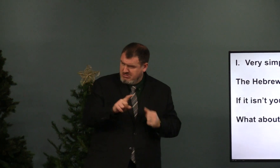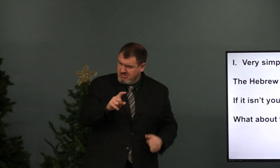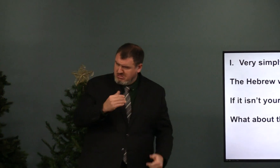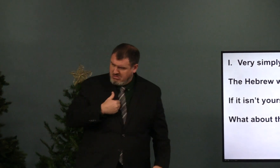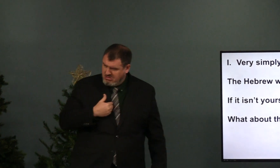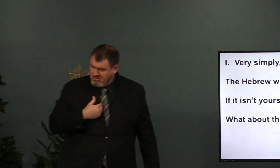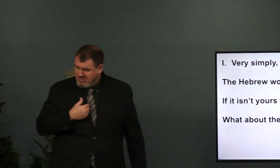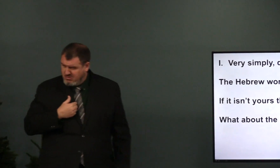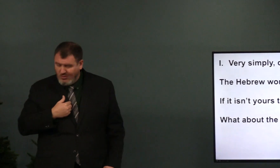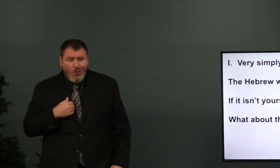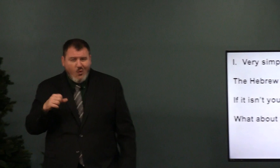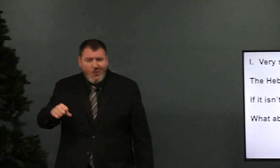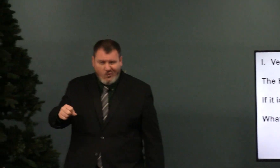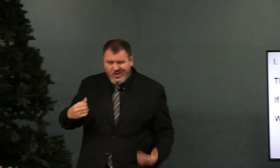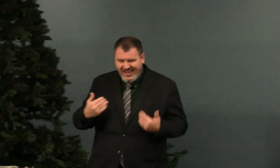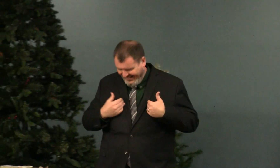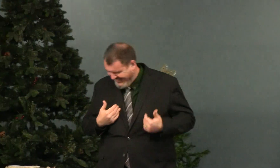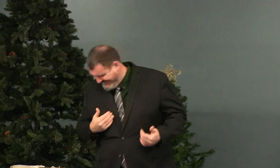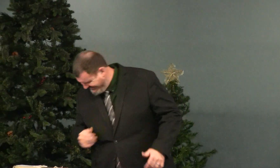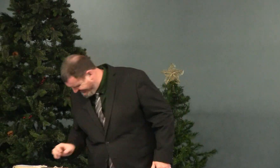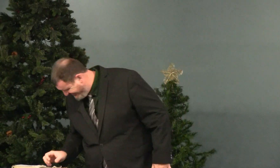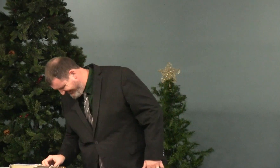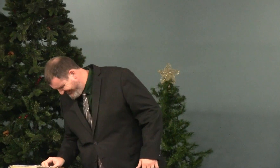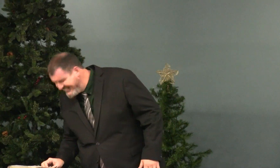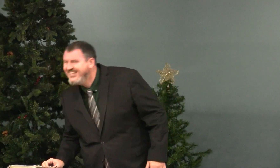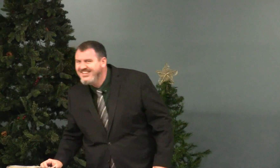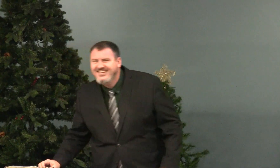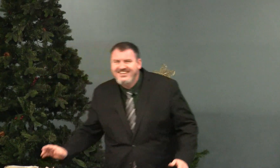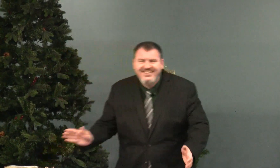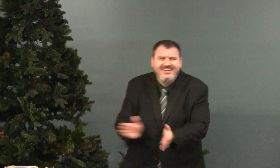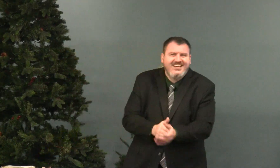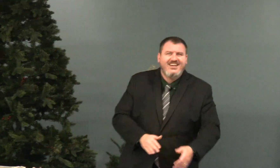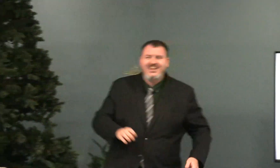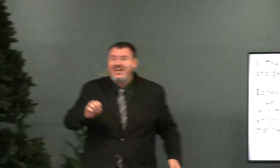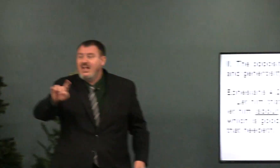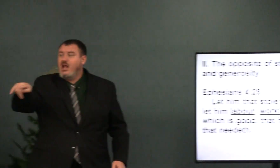Are there verses in the New Testament about stealing? Oh, yes, there are.